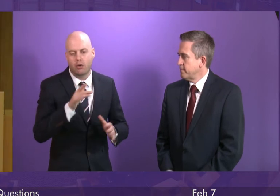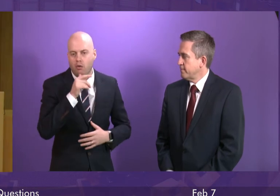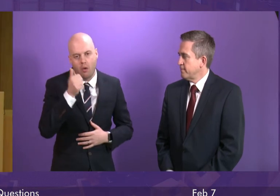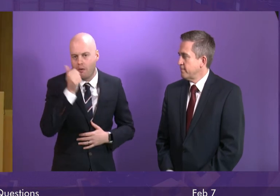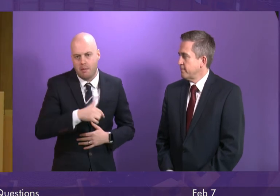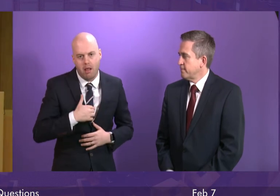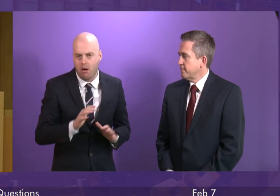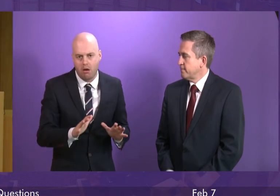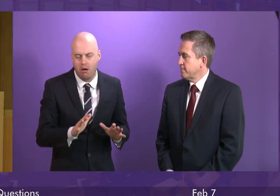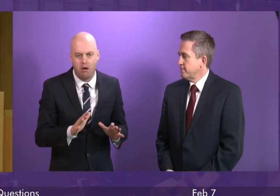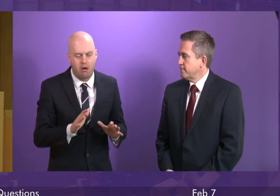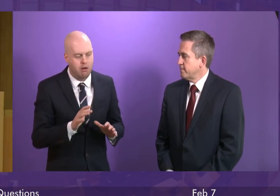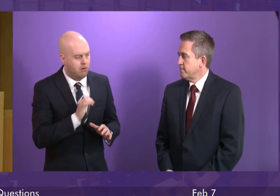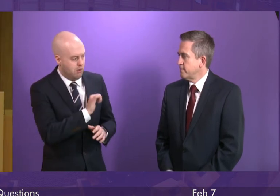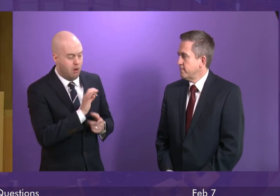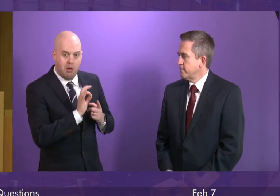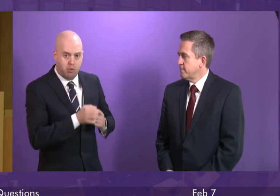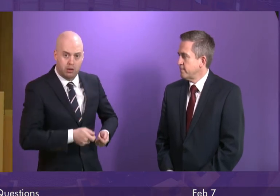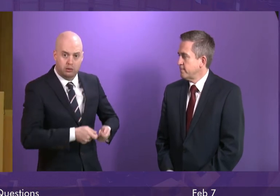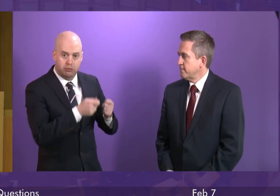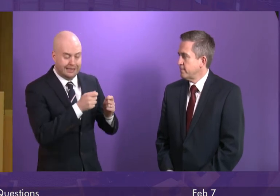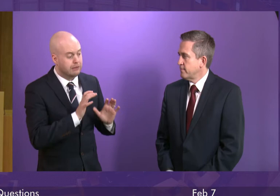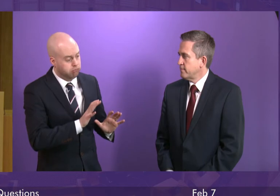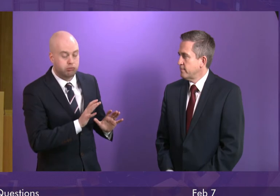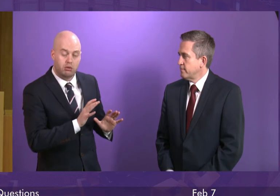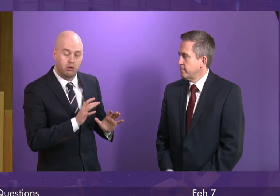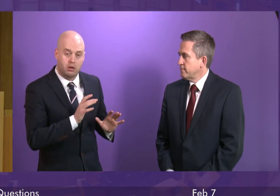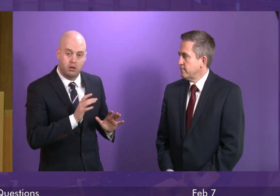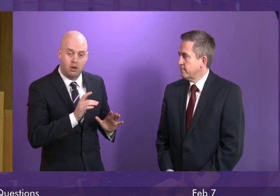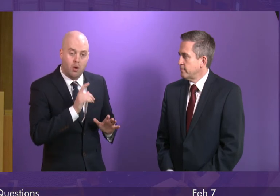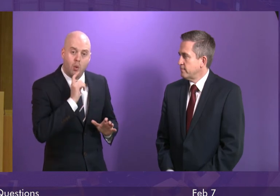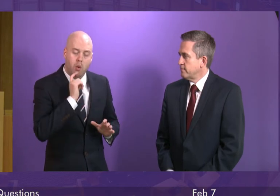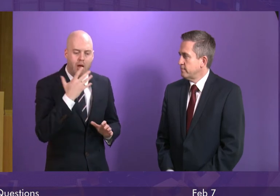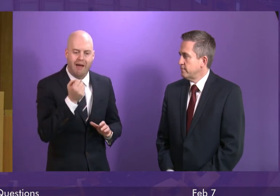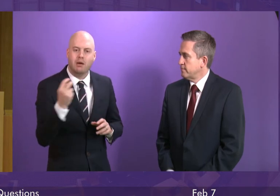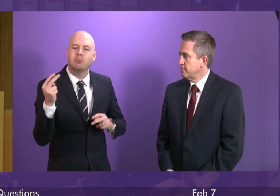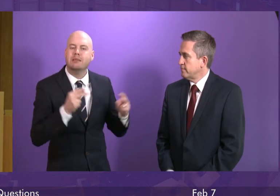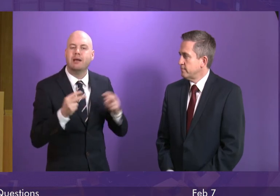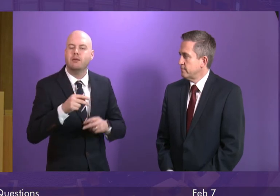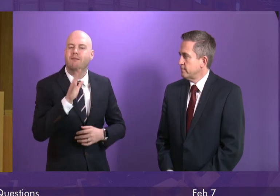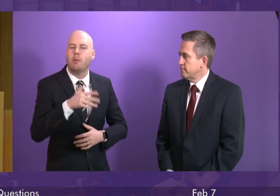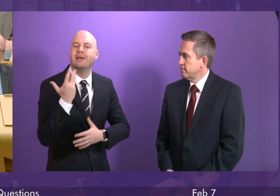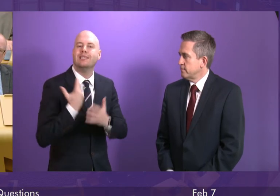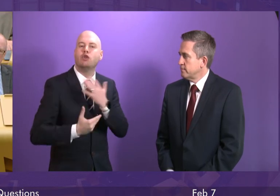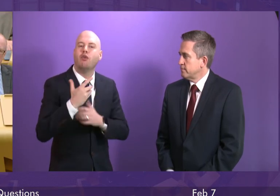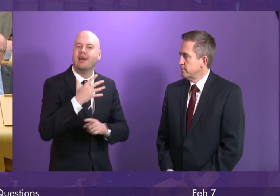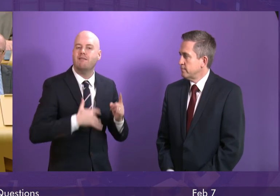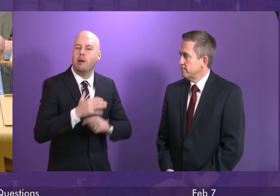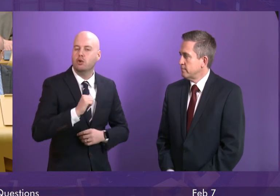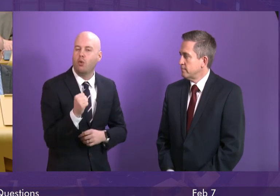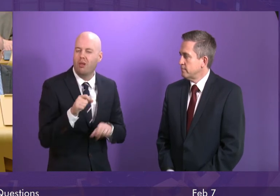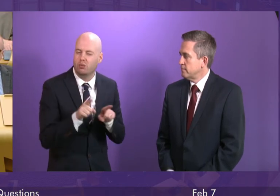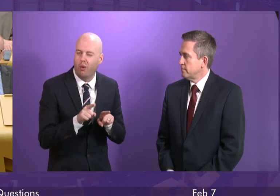Sandra White has raised, but quite clearly there will be a perspective from Historic Environment Scotland that will need to be applied in those